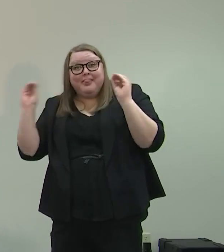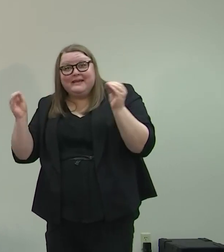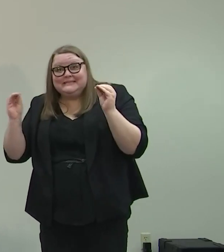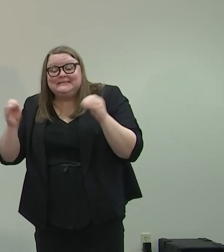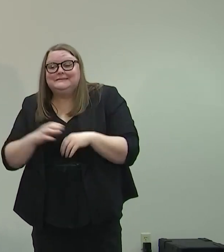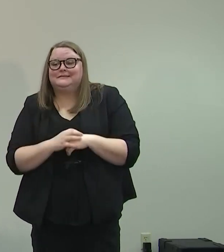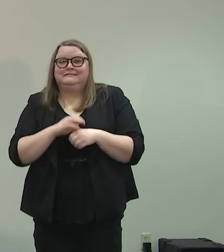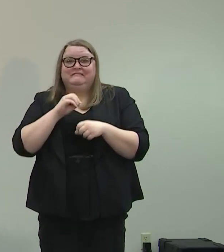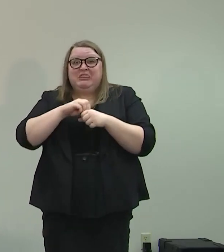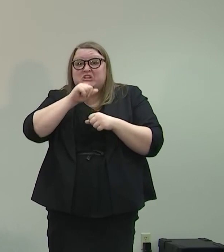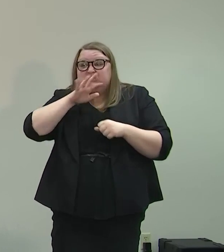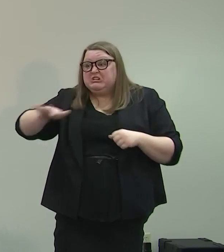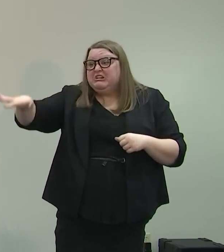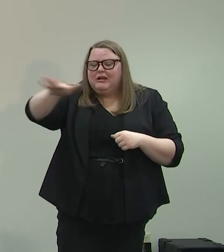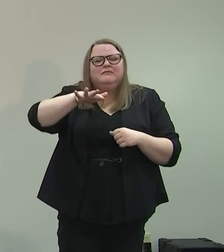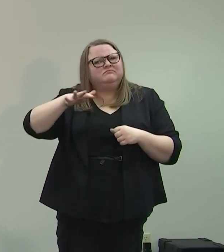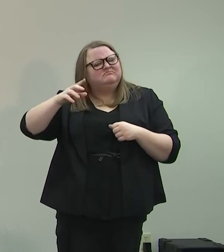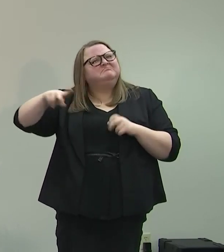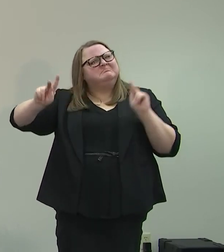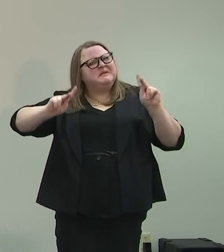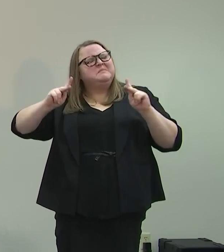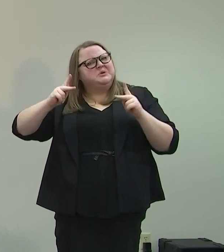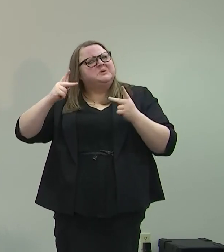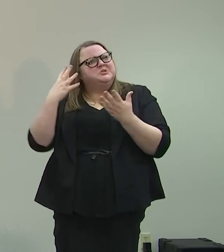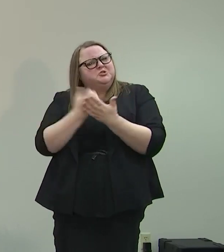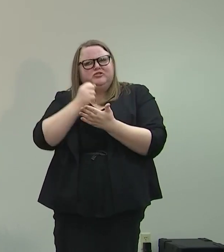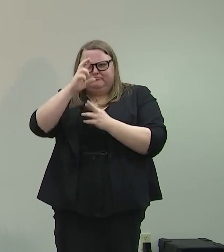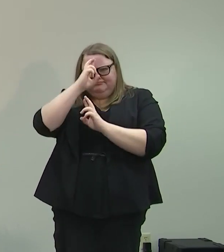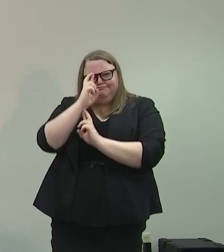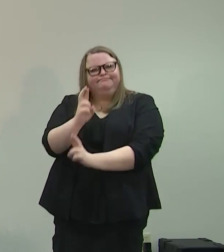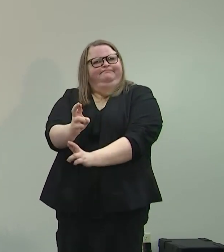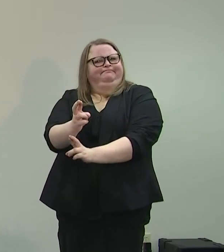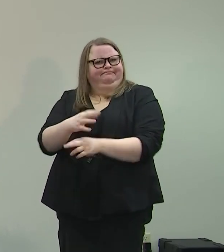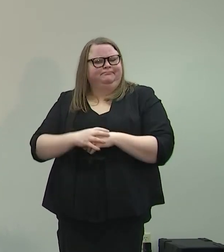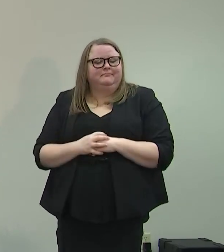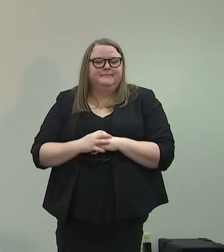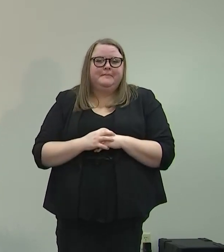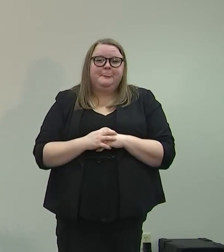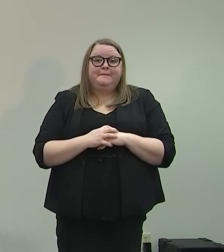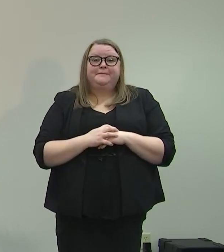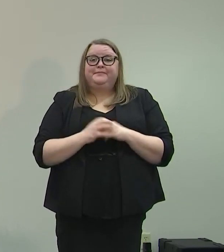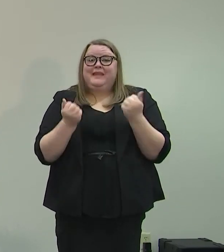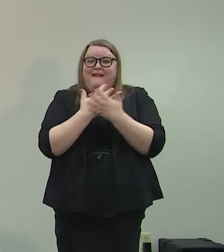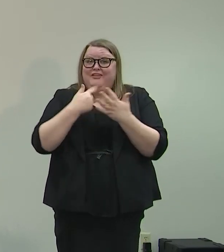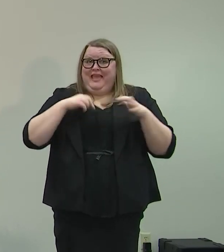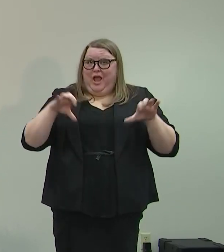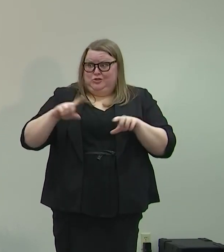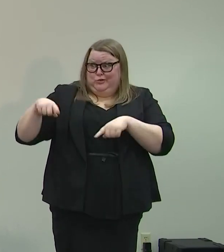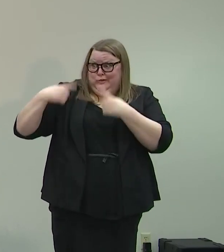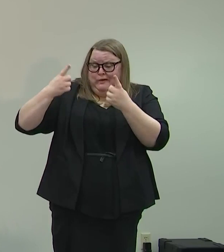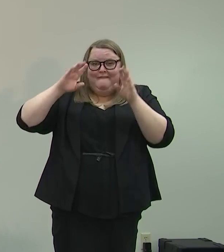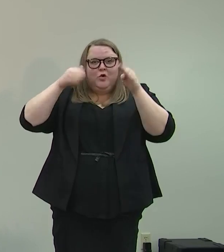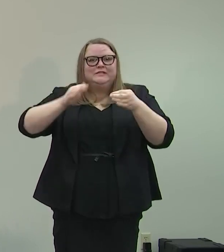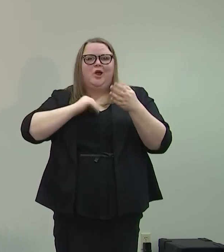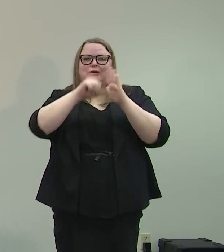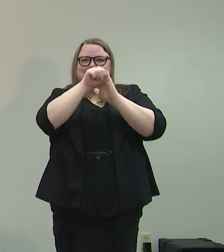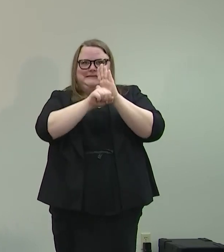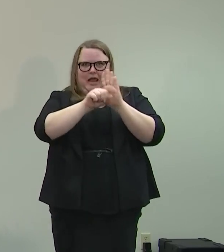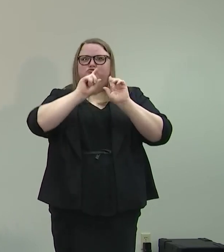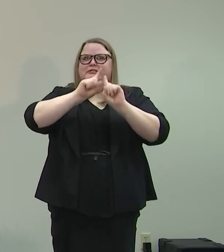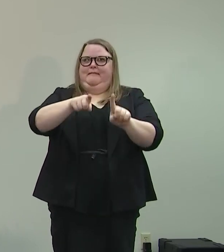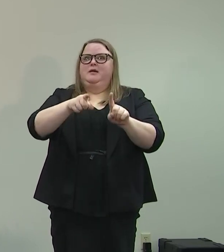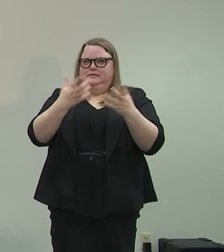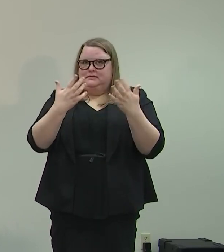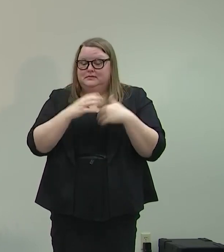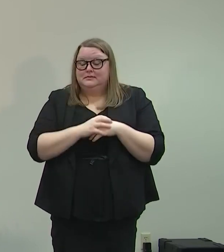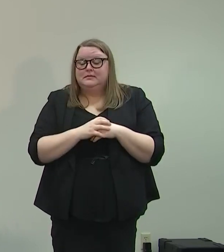They deserve to be treated with dignity and respect. Everything I do focuses on our statewide response and the